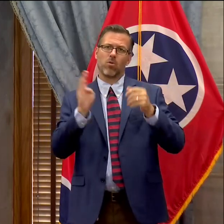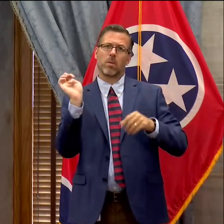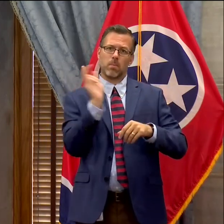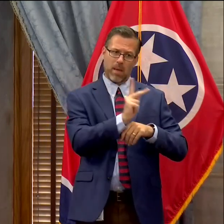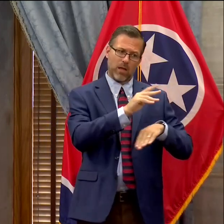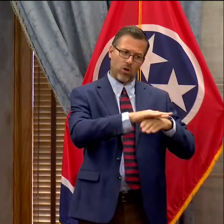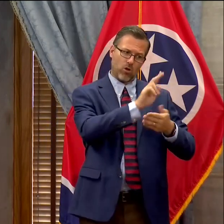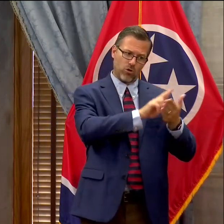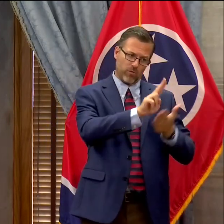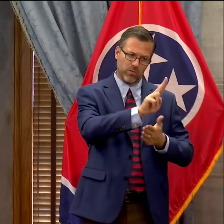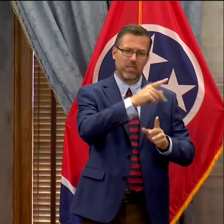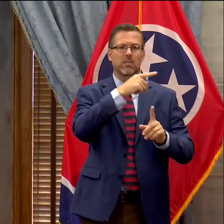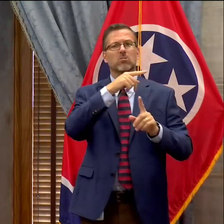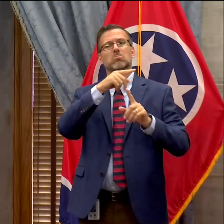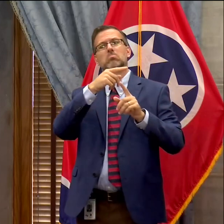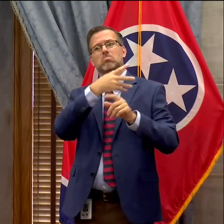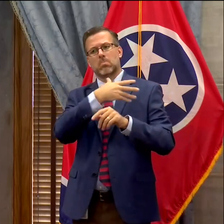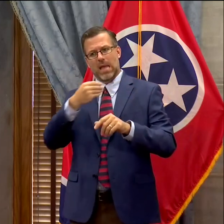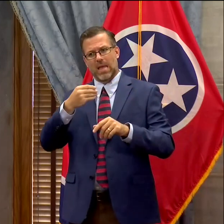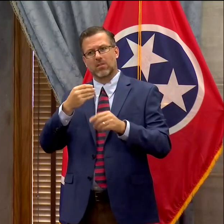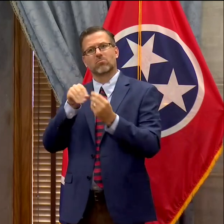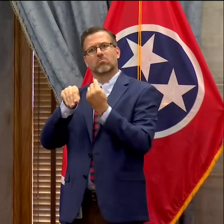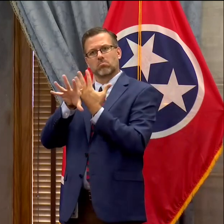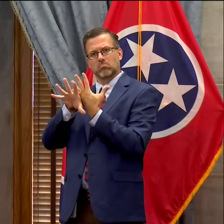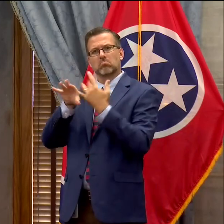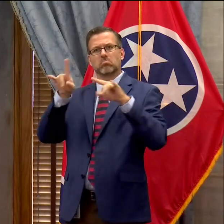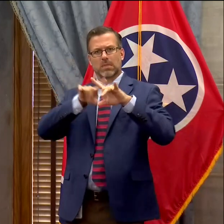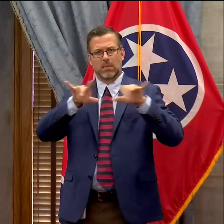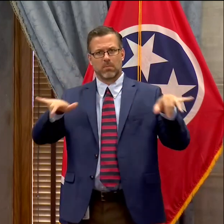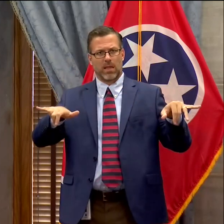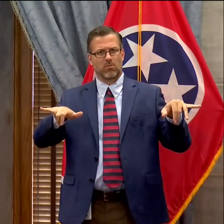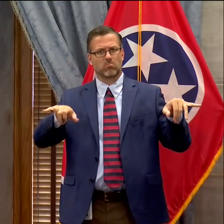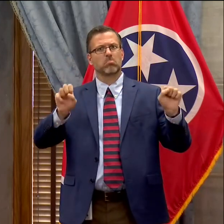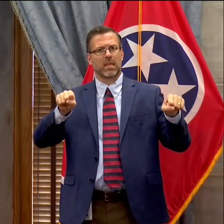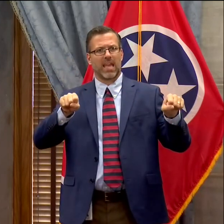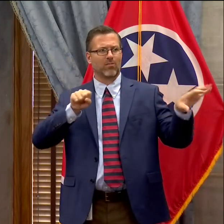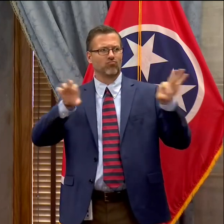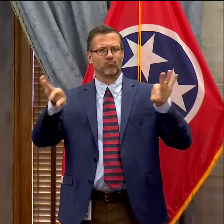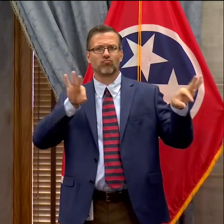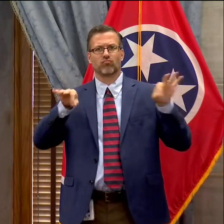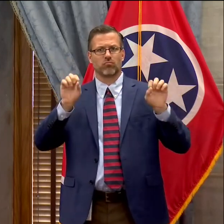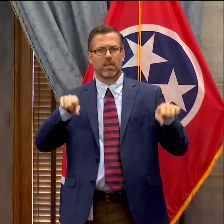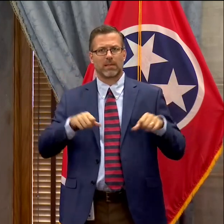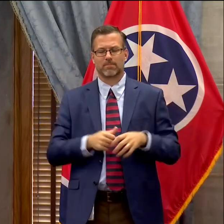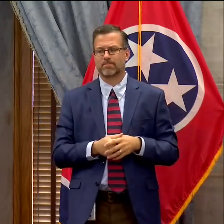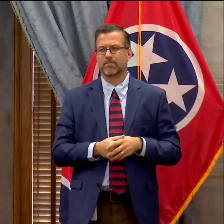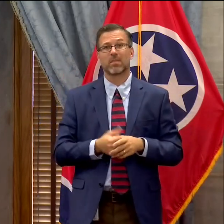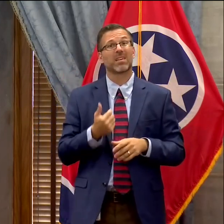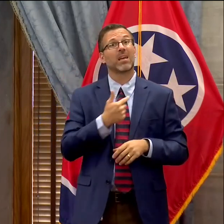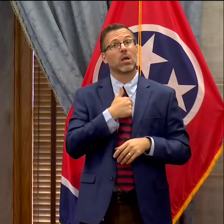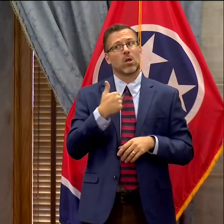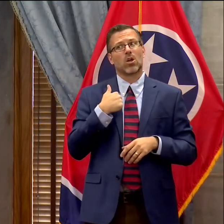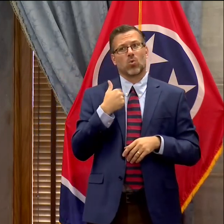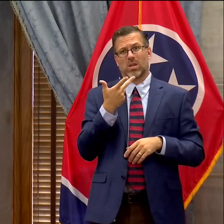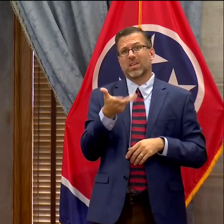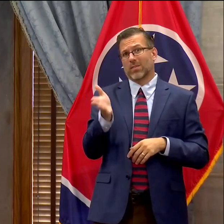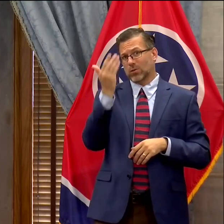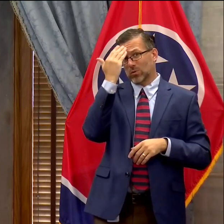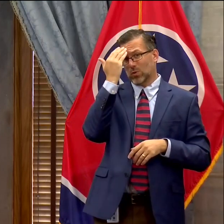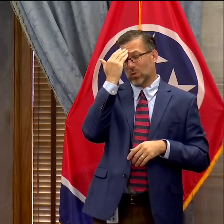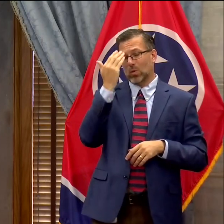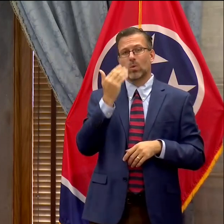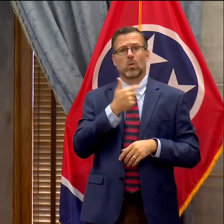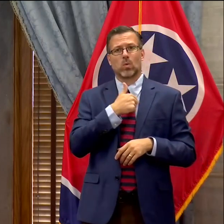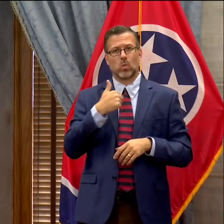faculty, and staff our top priority. With that choice, we understand that we take on an added responsibility of